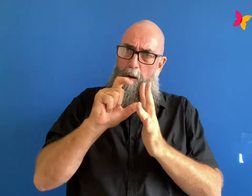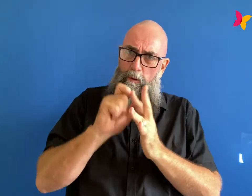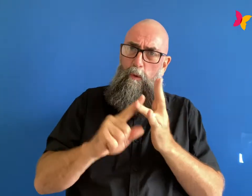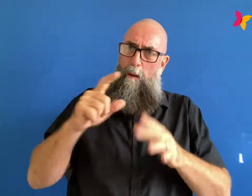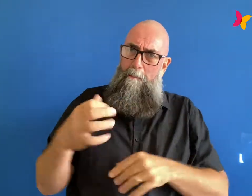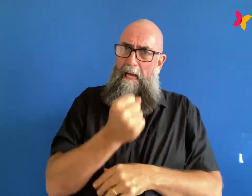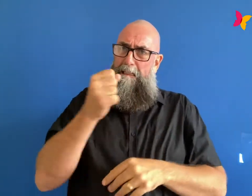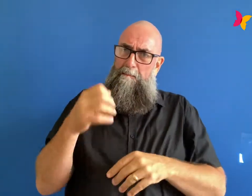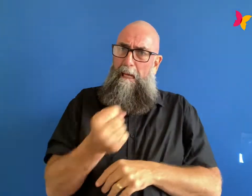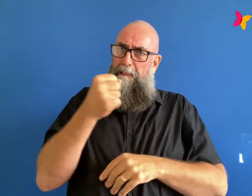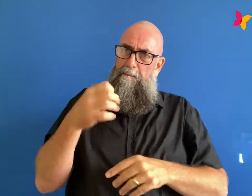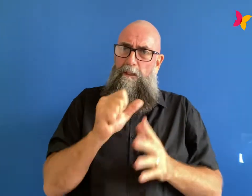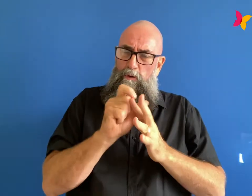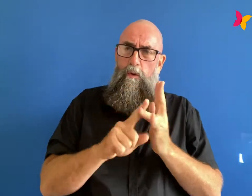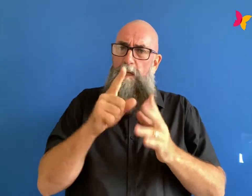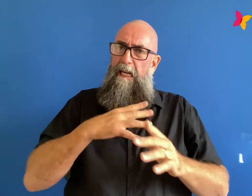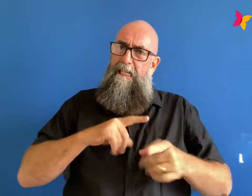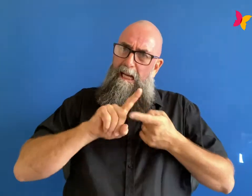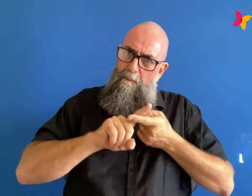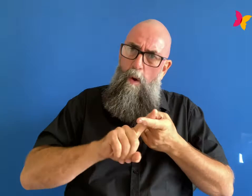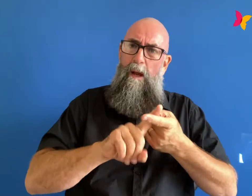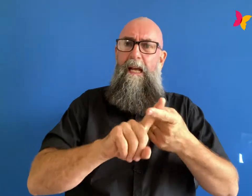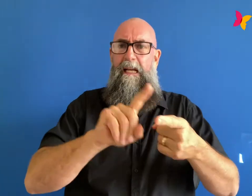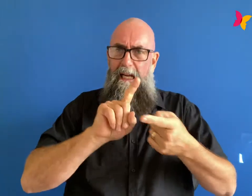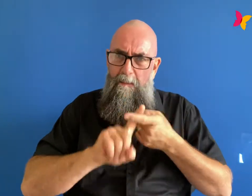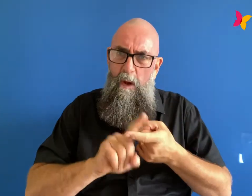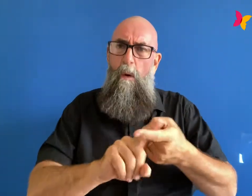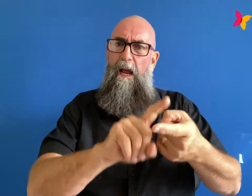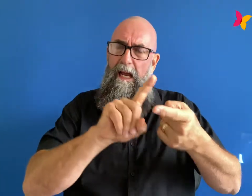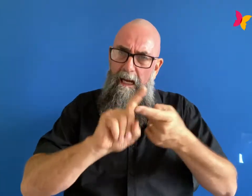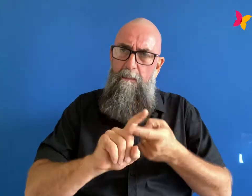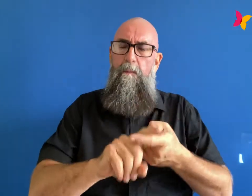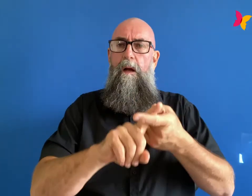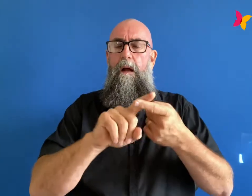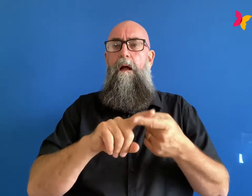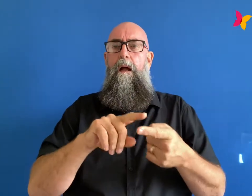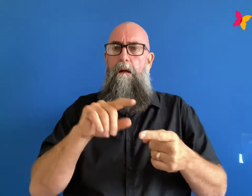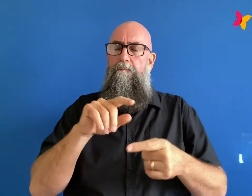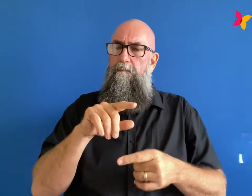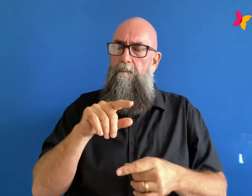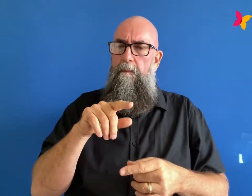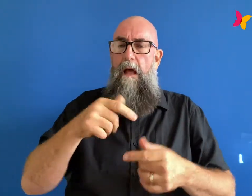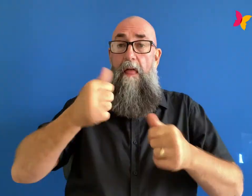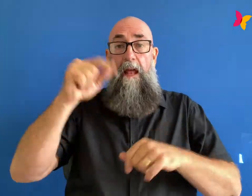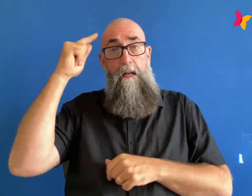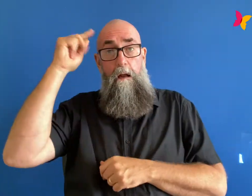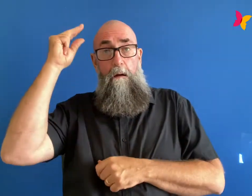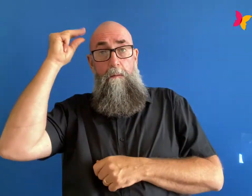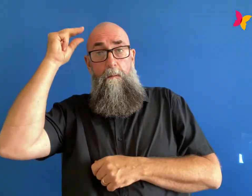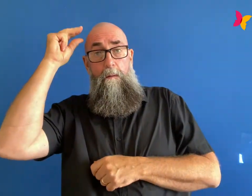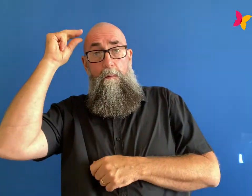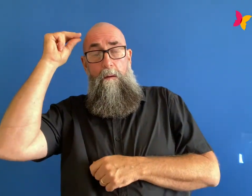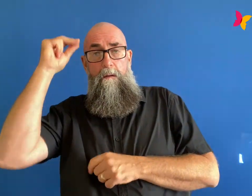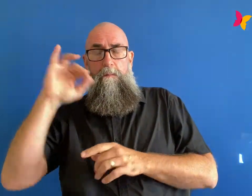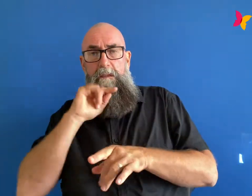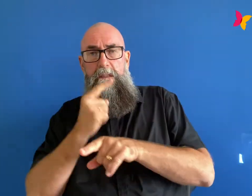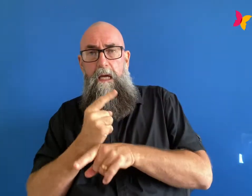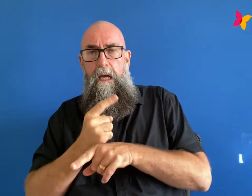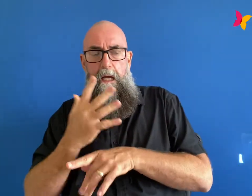to keep going you have to do this otherwise your whole world will be over and then there was this other side of me that was just so